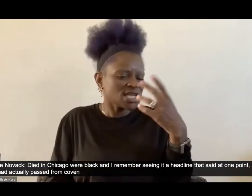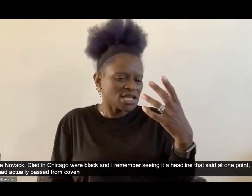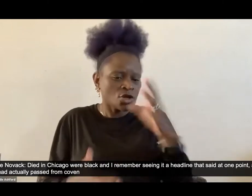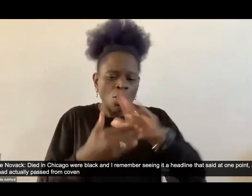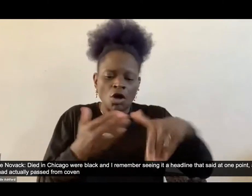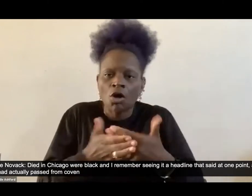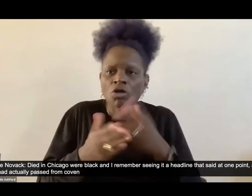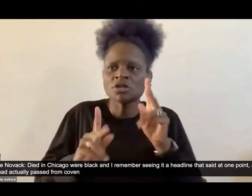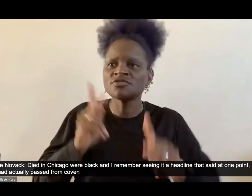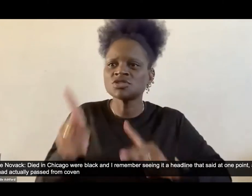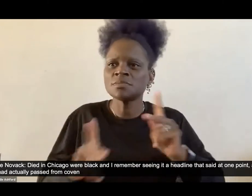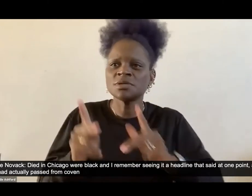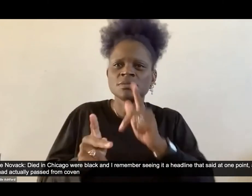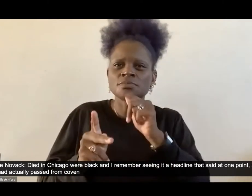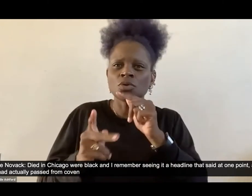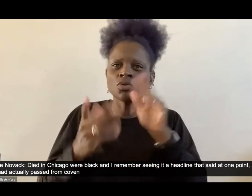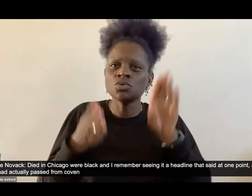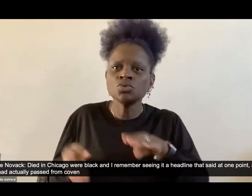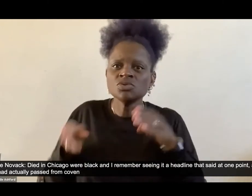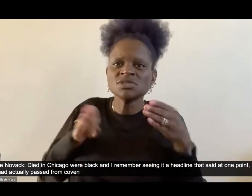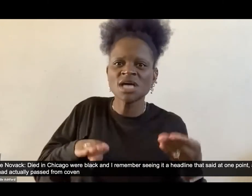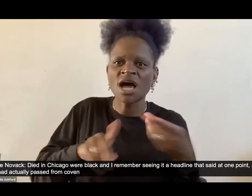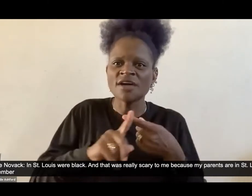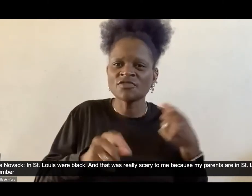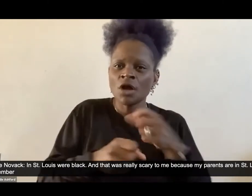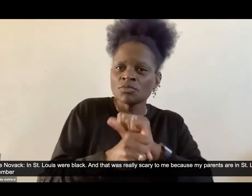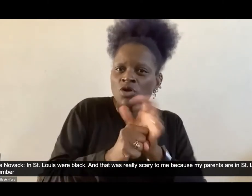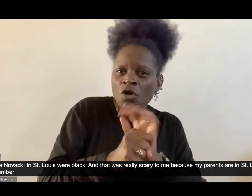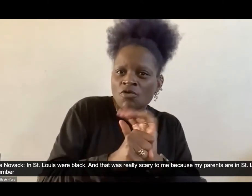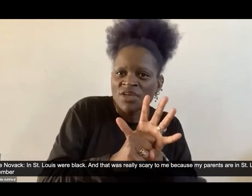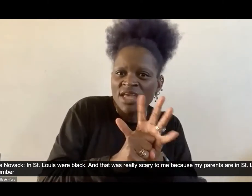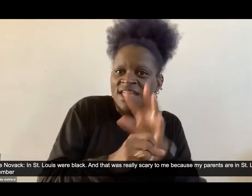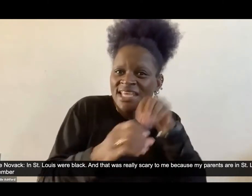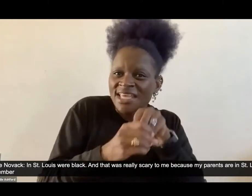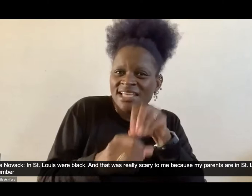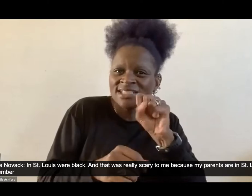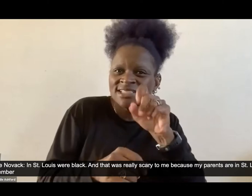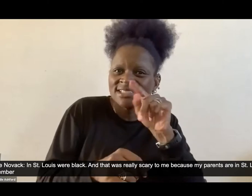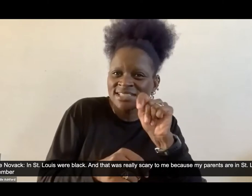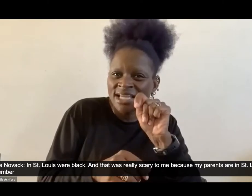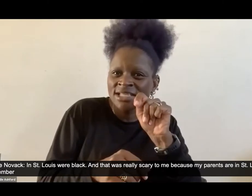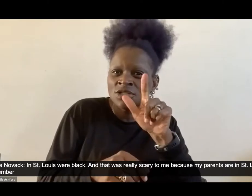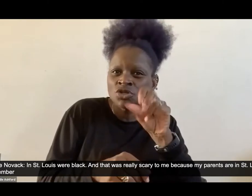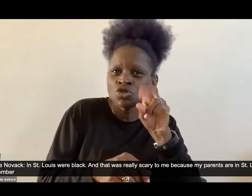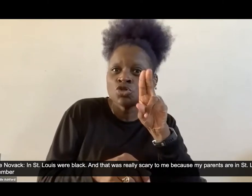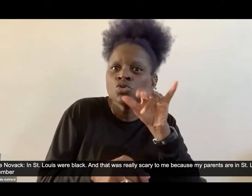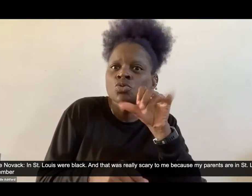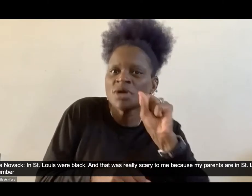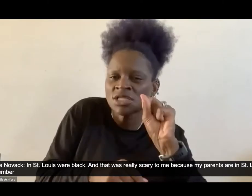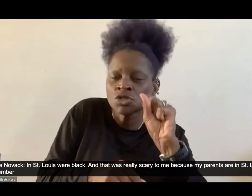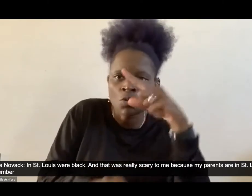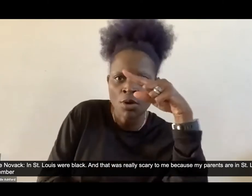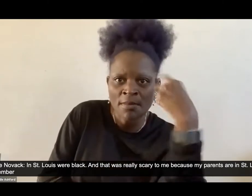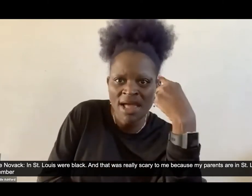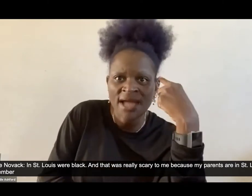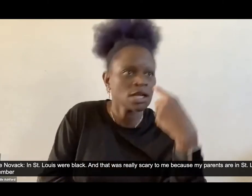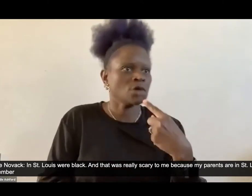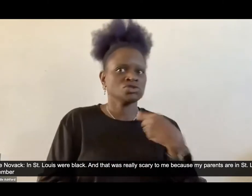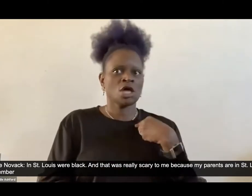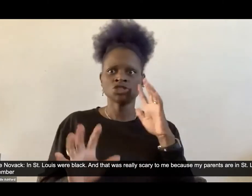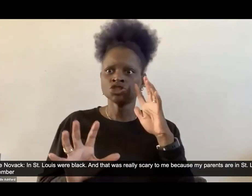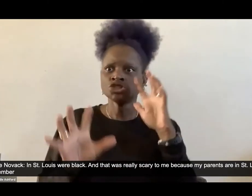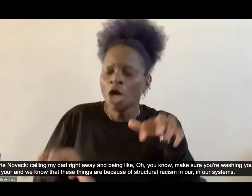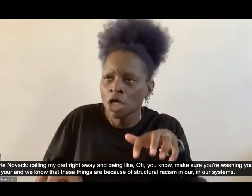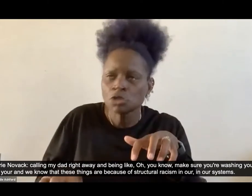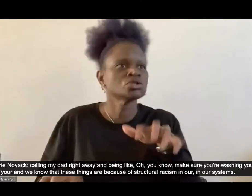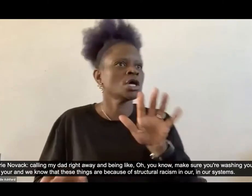the people who had actually passed from COVID, um, in St. Louis were Black. And that was really scary to me because my parents are in St. Louis, right? And I,